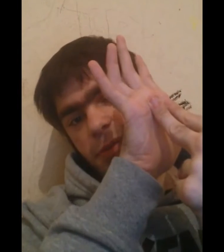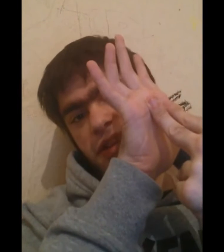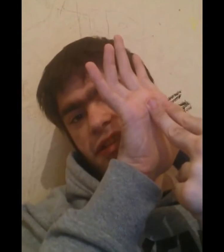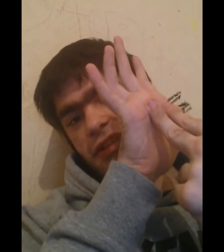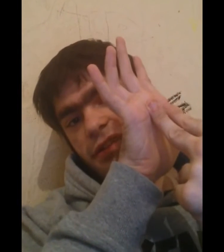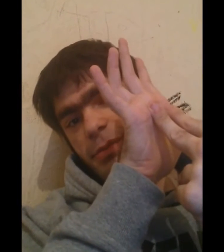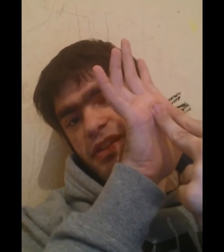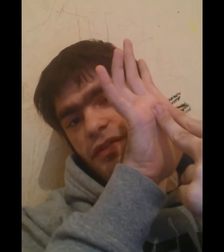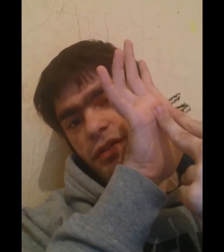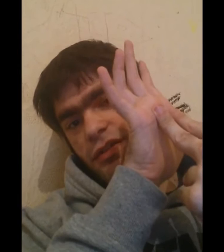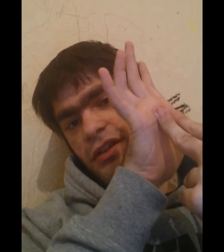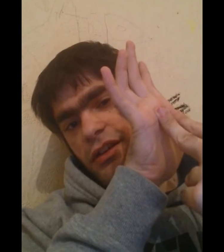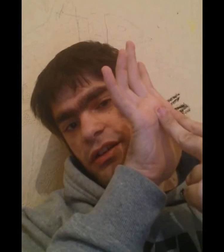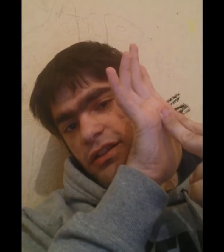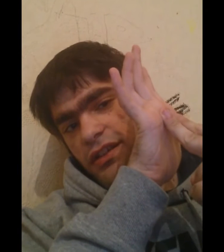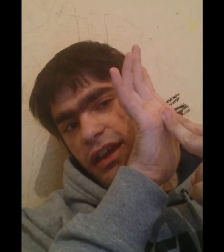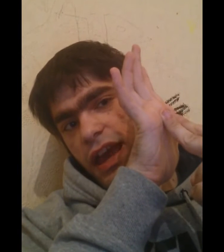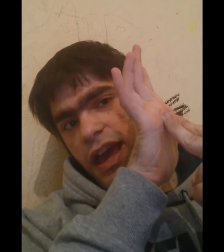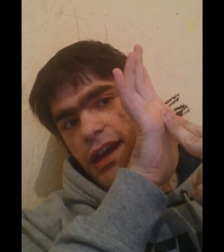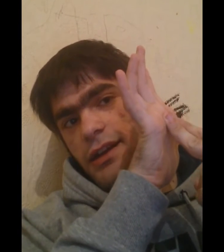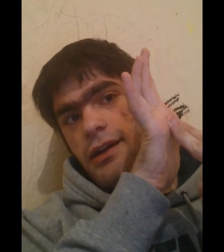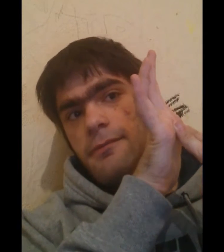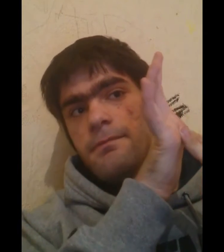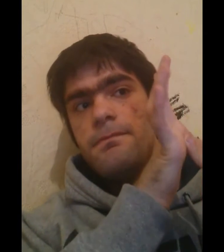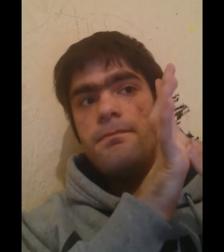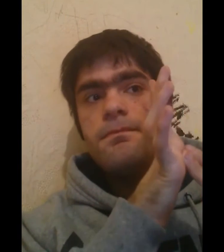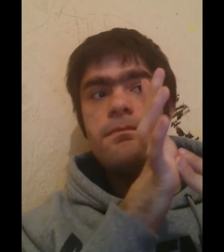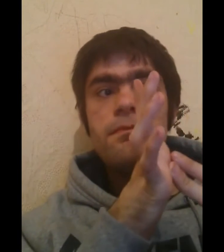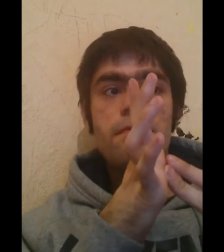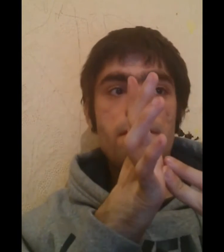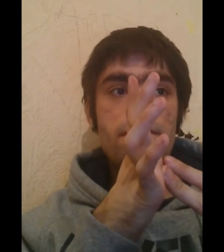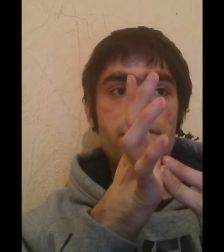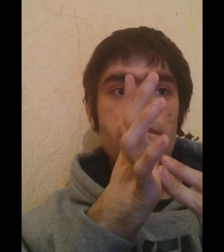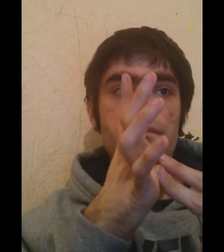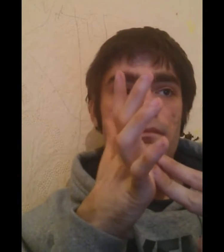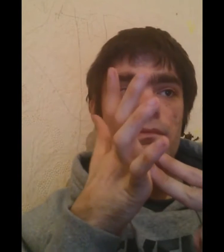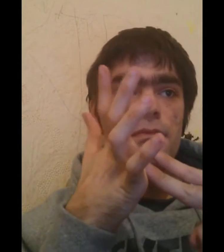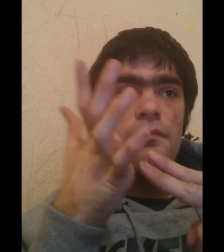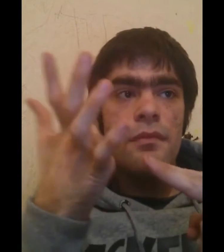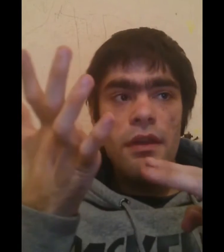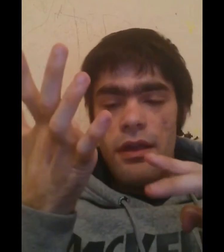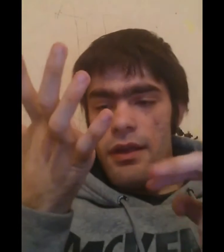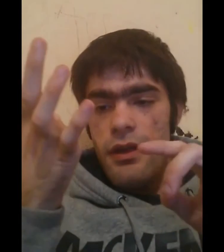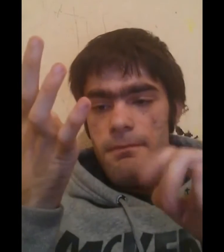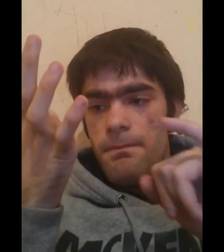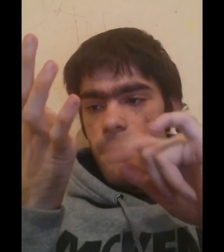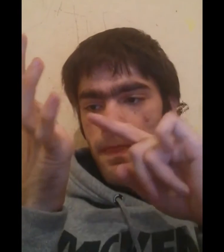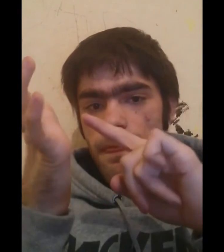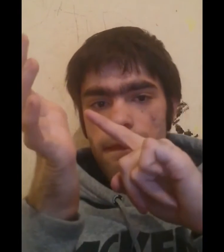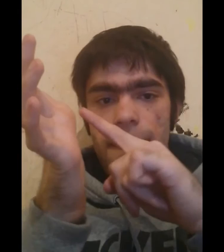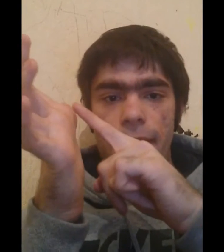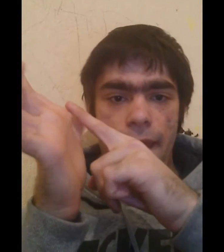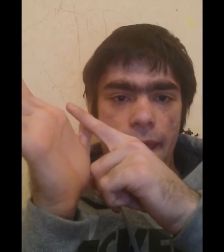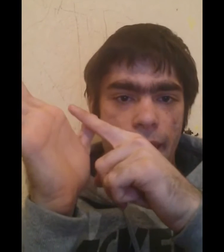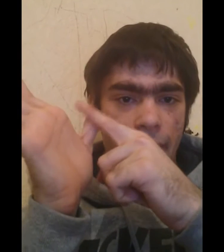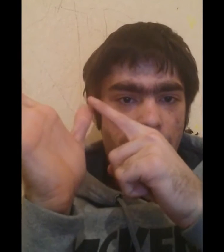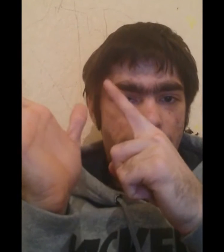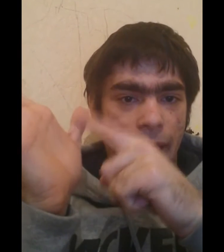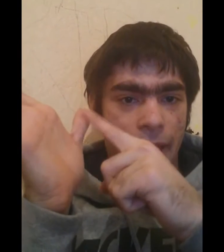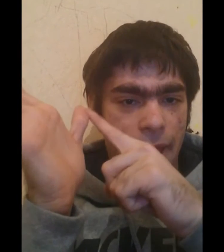it's a bit it's a bit difficult say n a